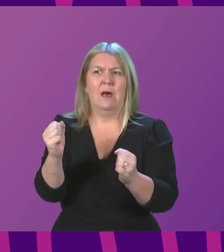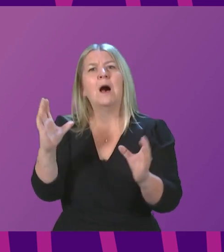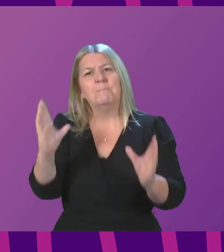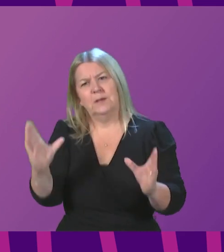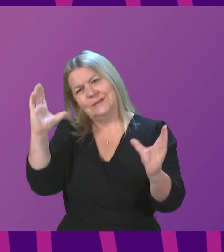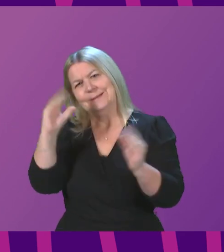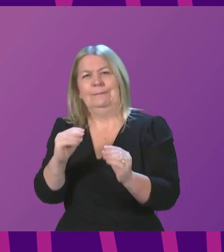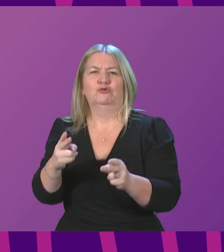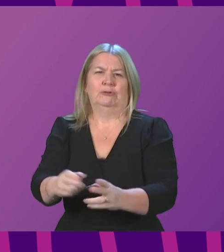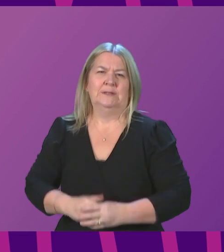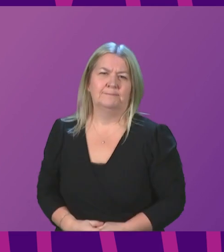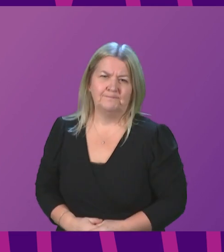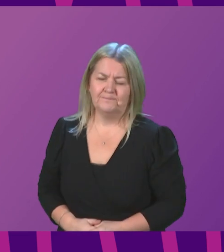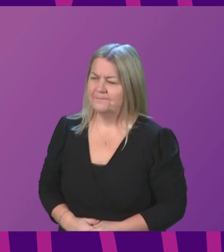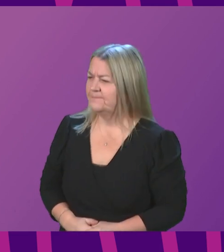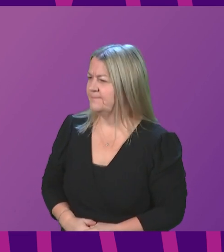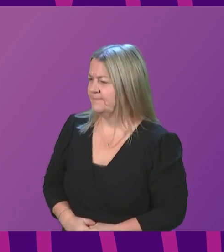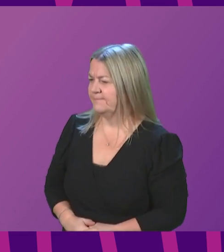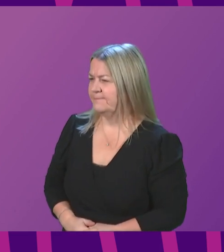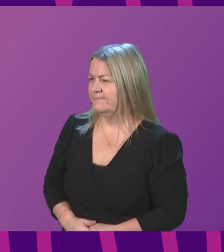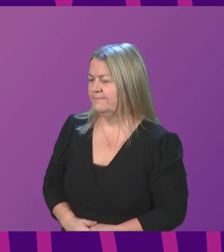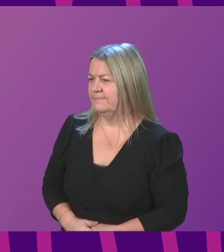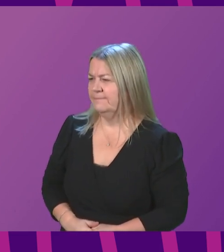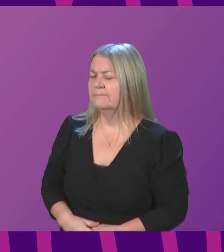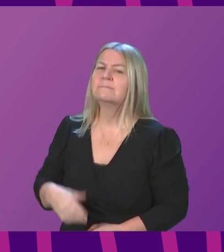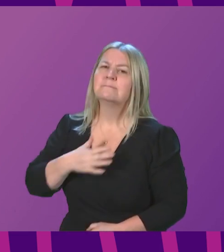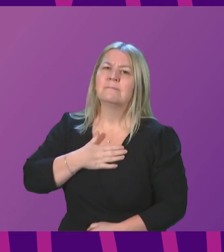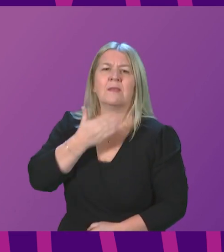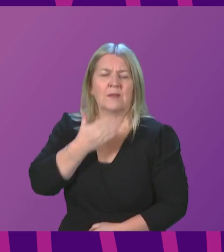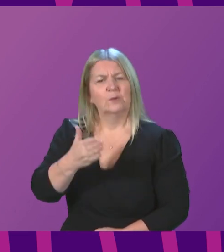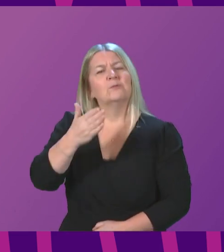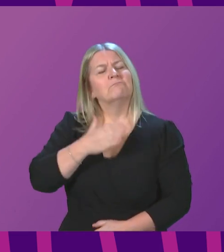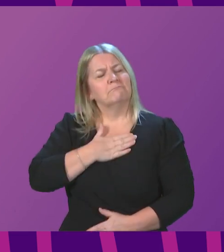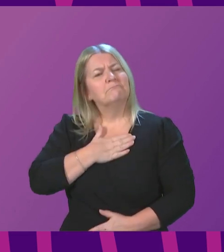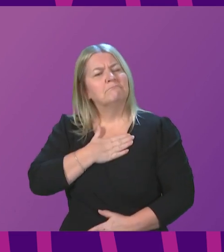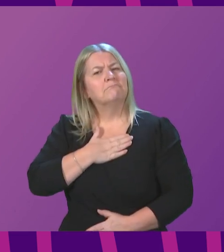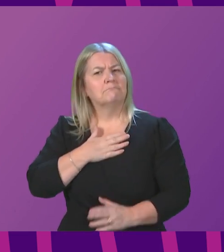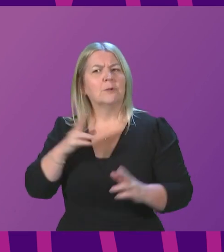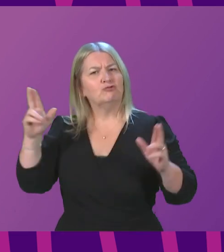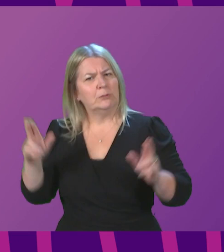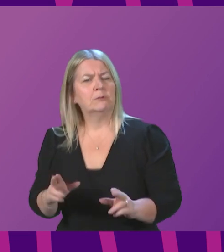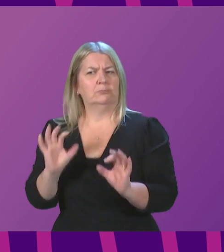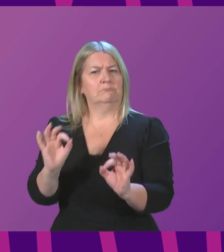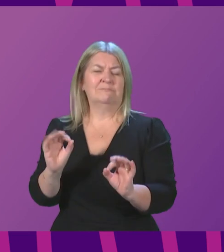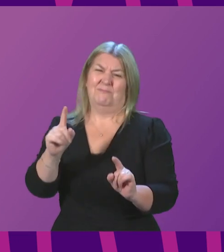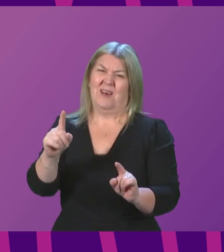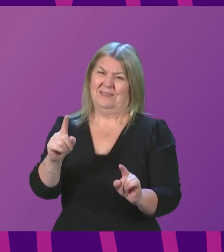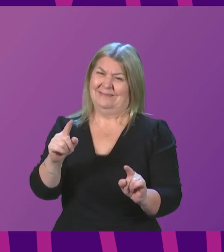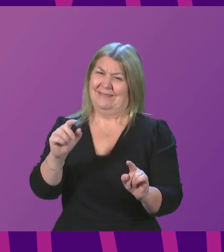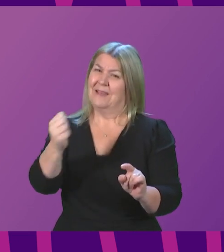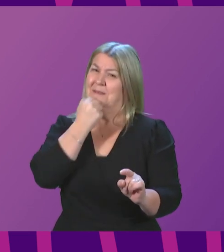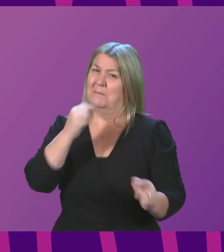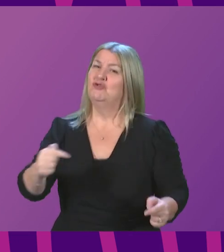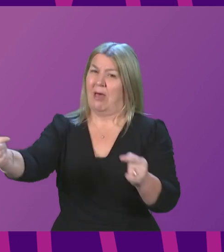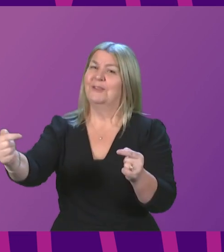Sarwar. I welcome any reduction in rough sleeping, but those numbers are, of course, disputed, and one person rough sleeping